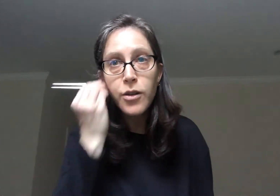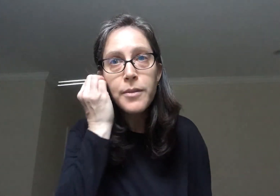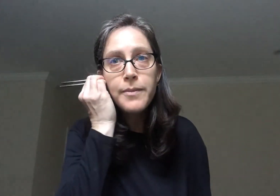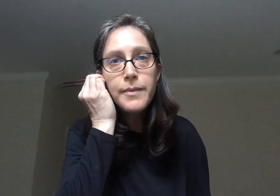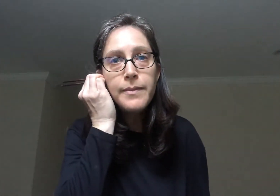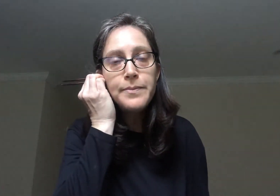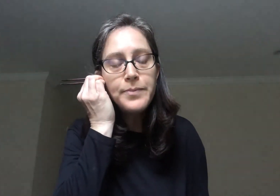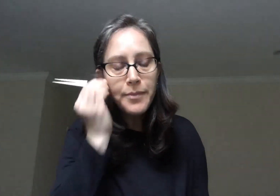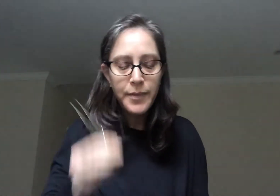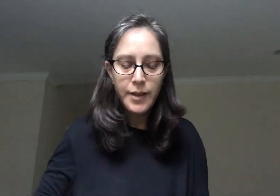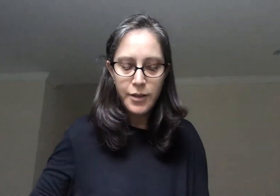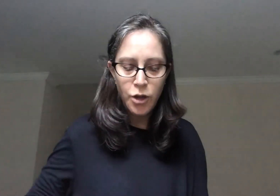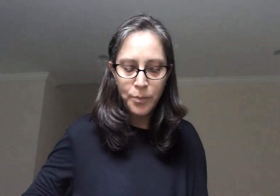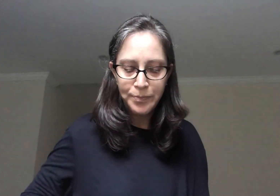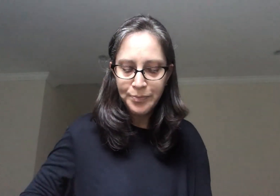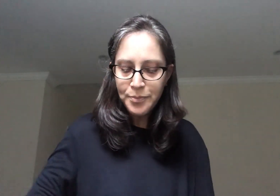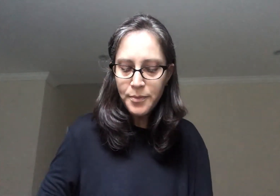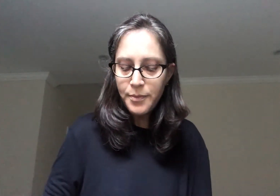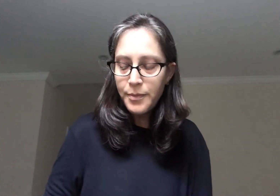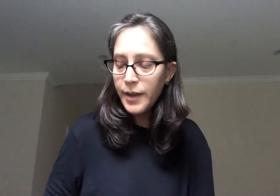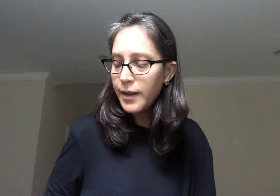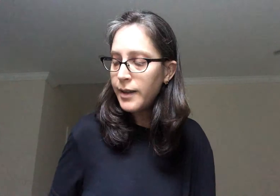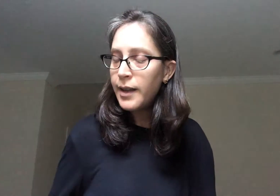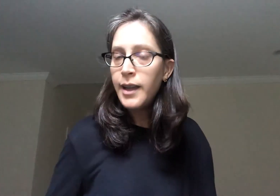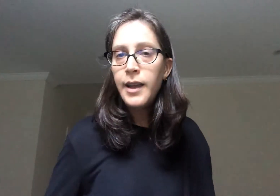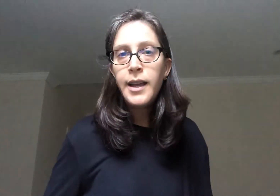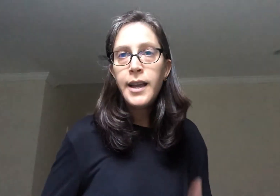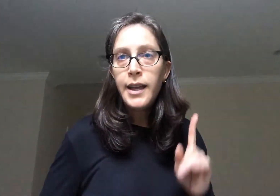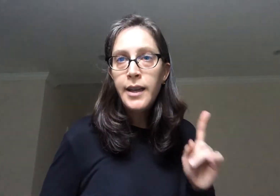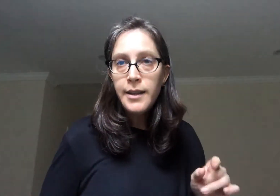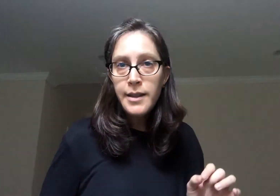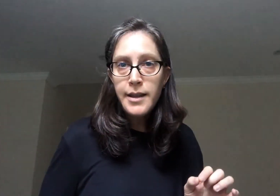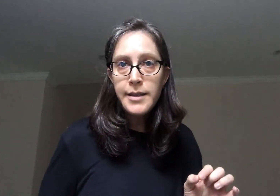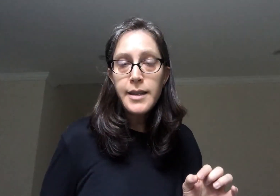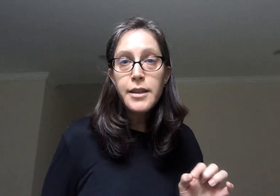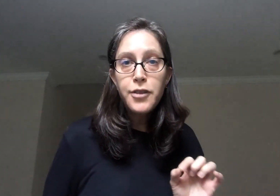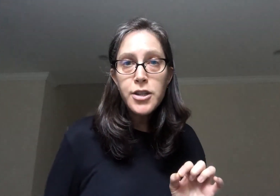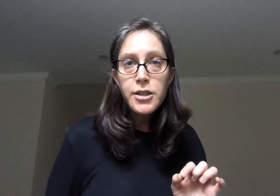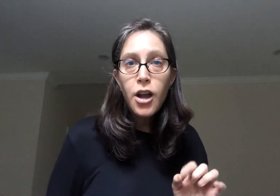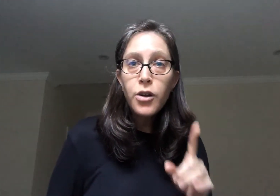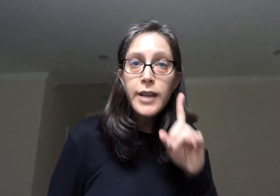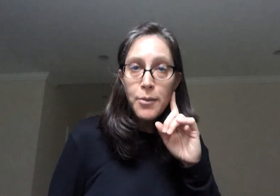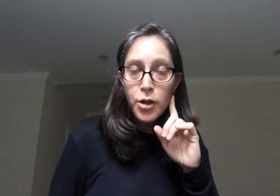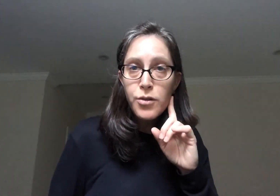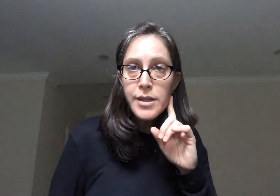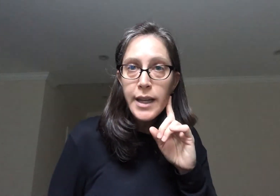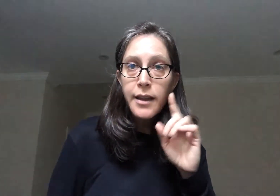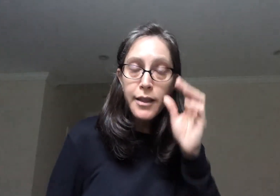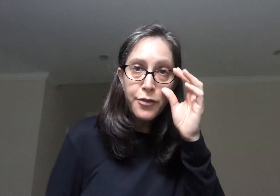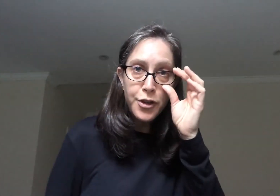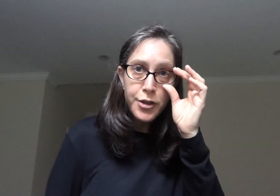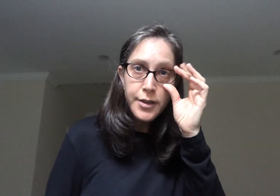song. So this is the first note. I'm going to sing the first